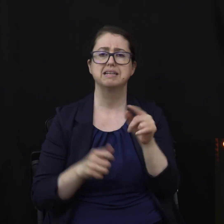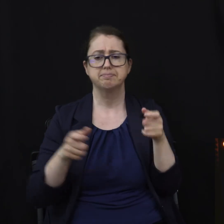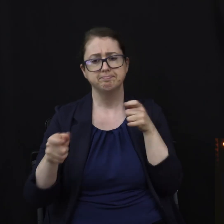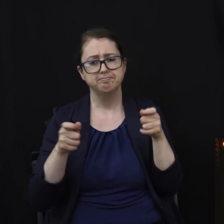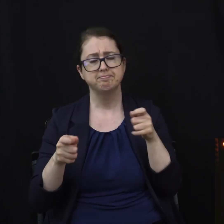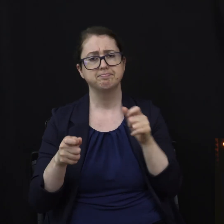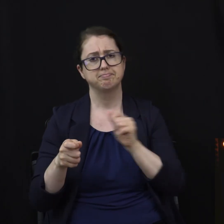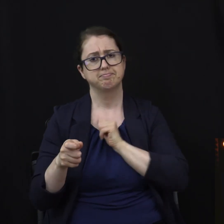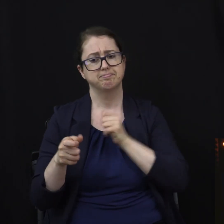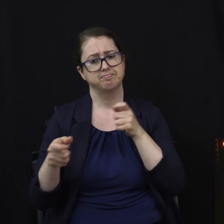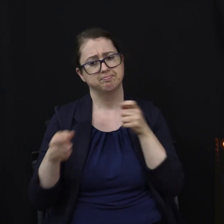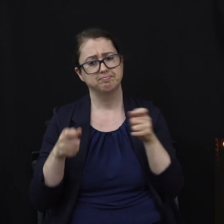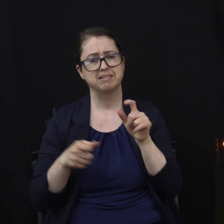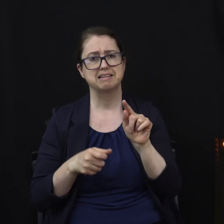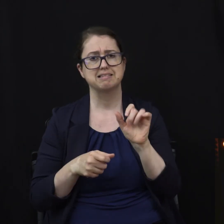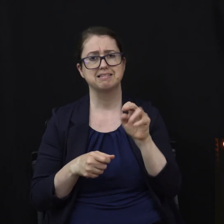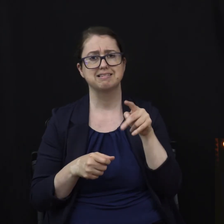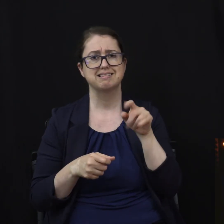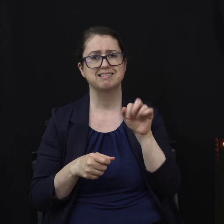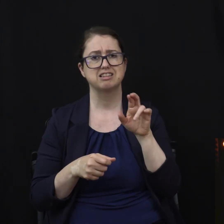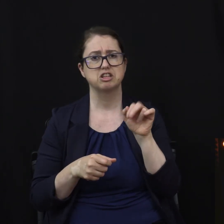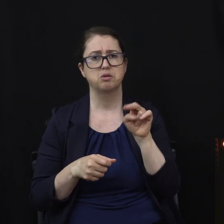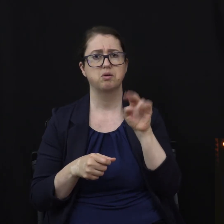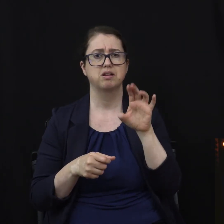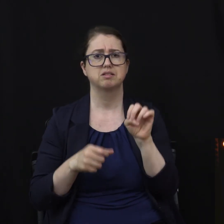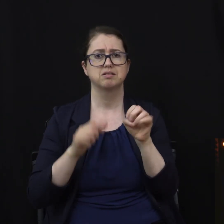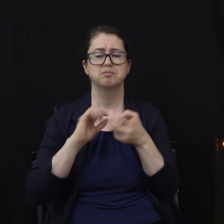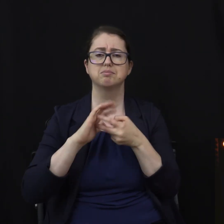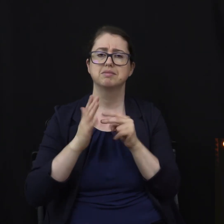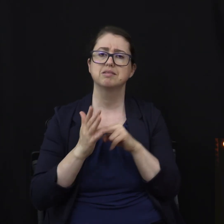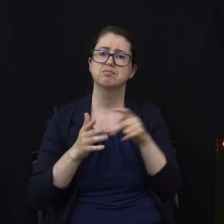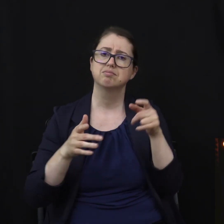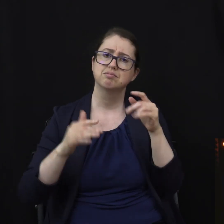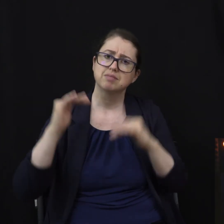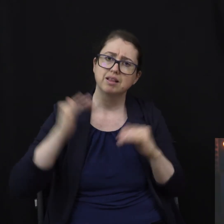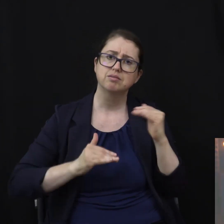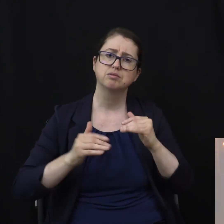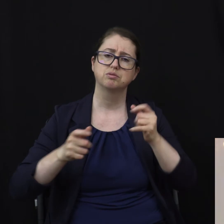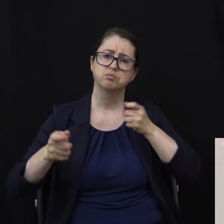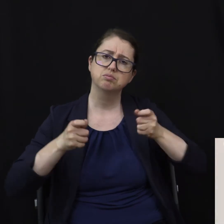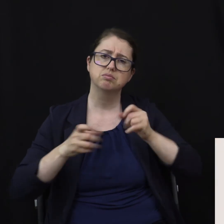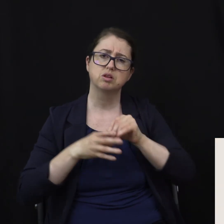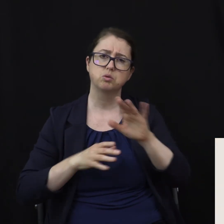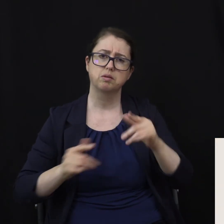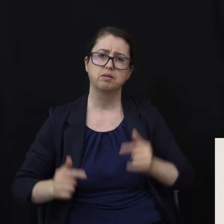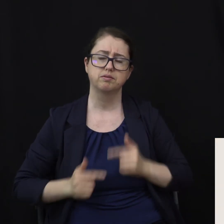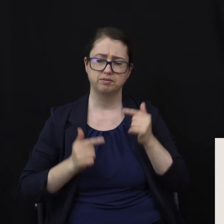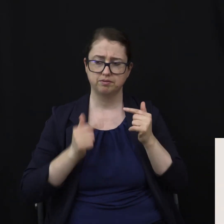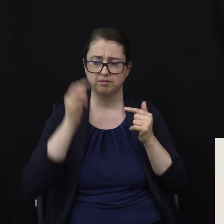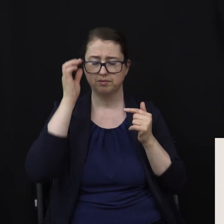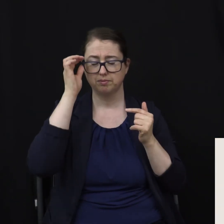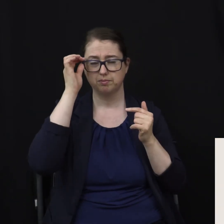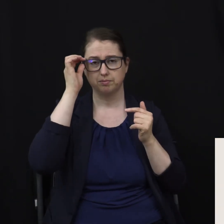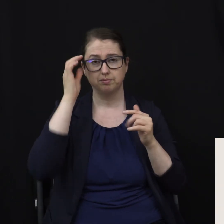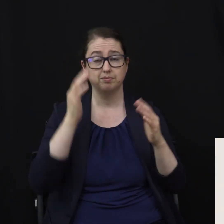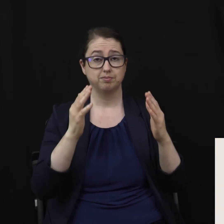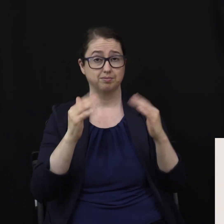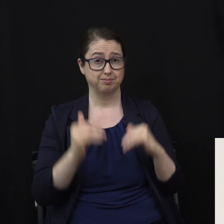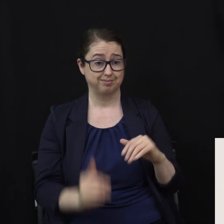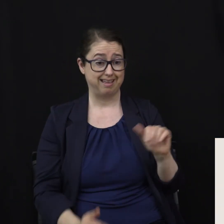practicing balance and control in your life. Now, the A in Neustart stands for